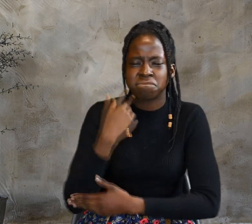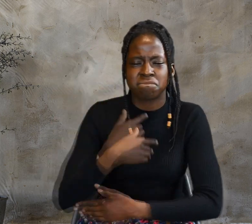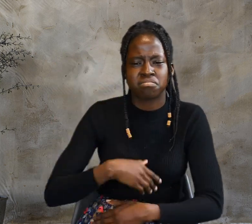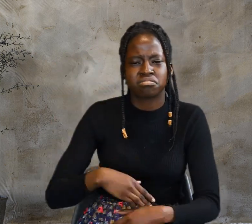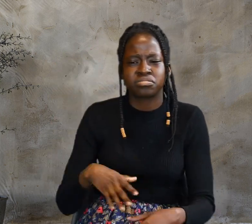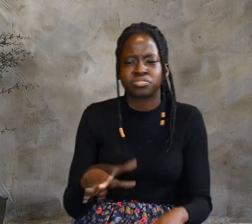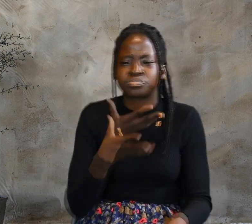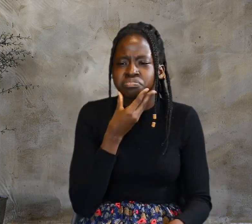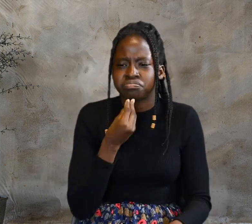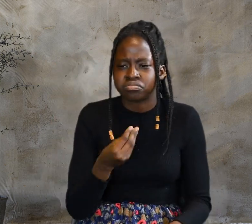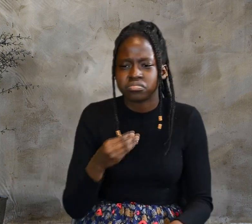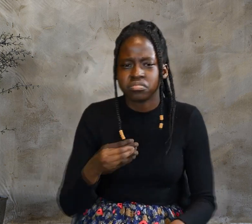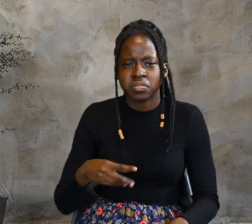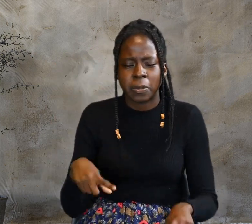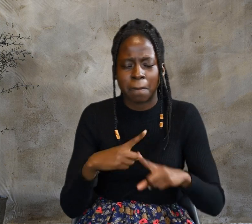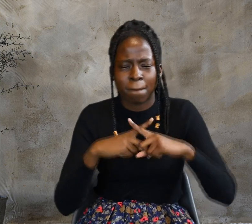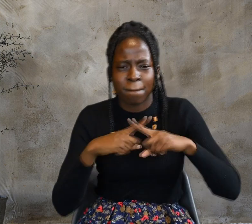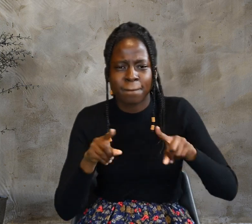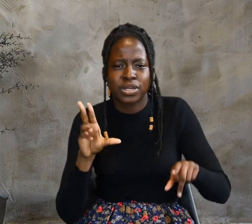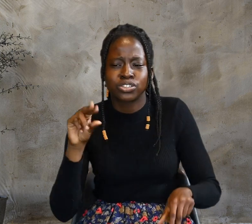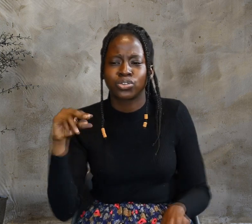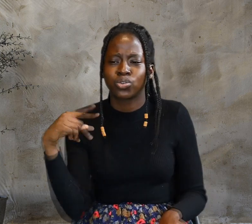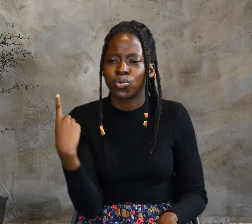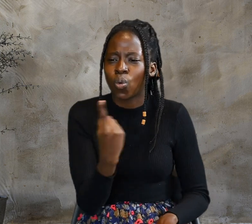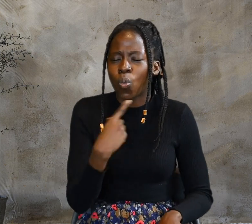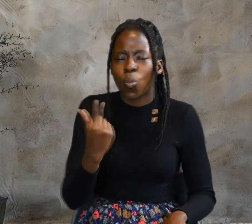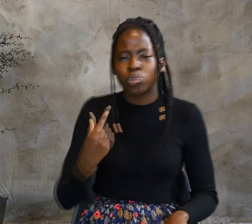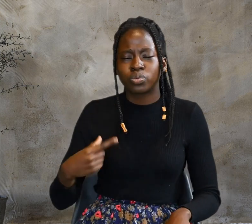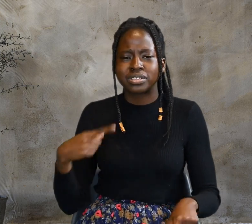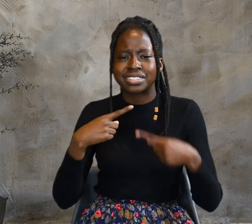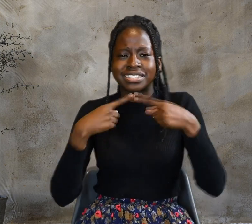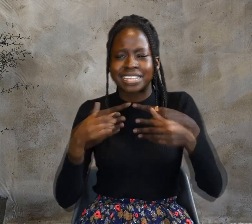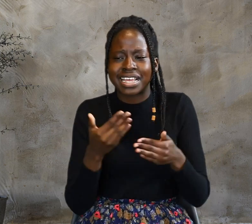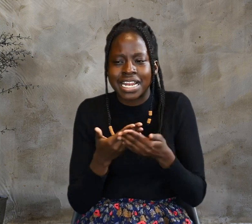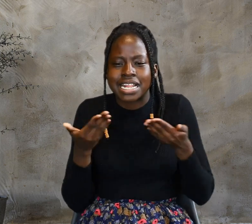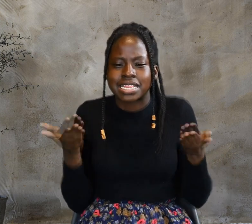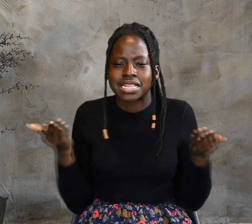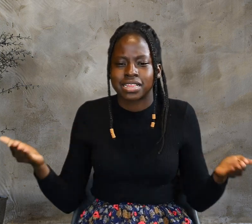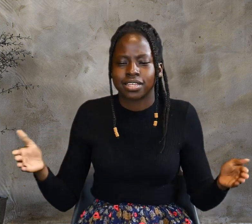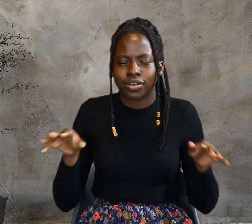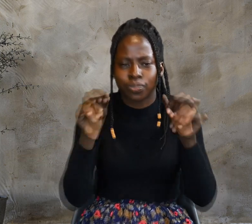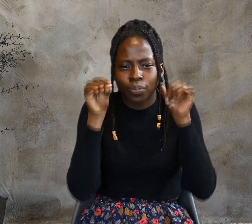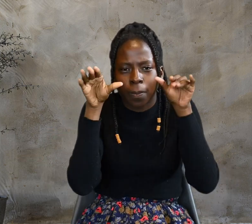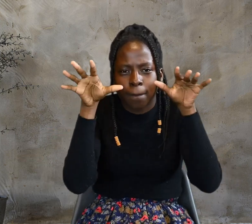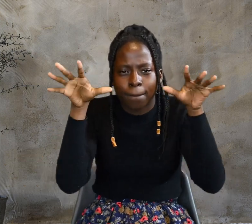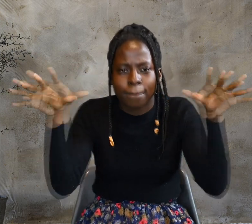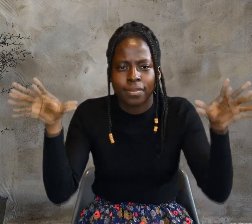But no one would say anything publicly about him for fear of the leaders.